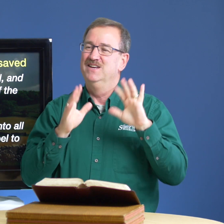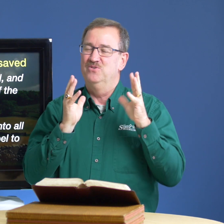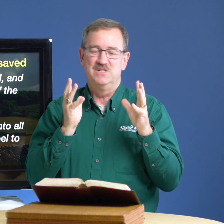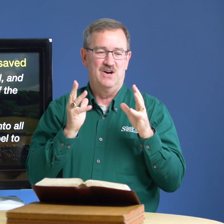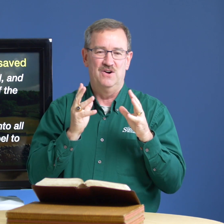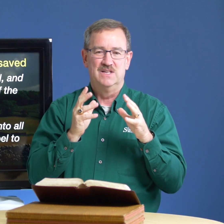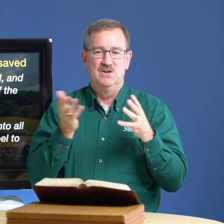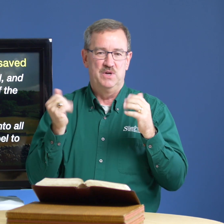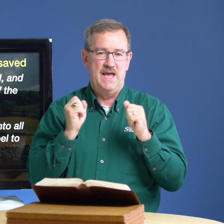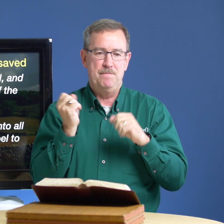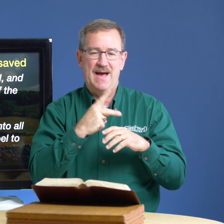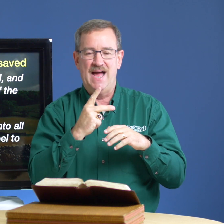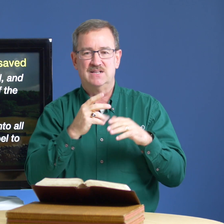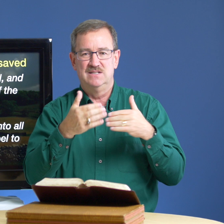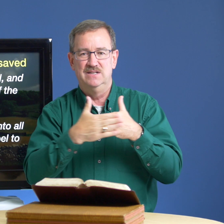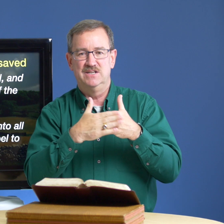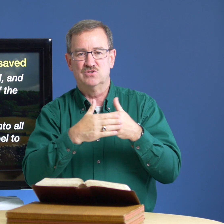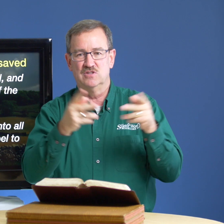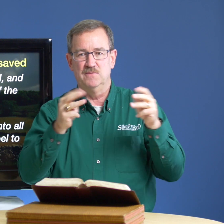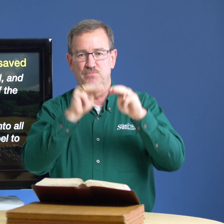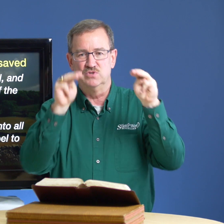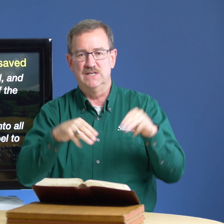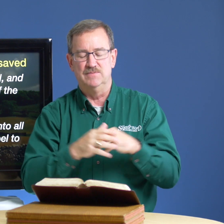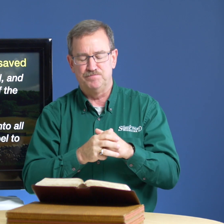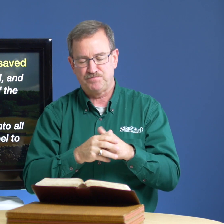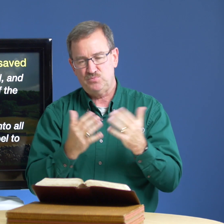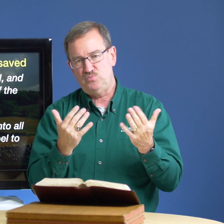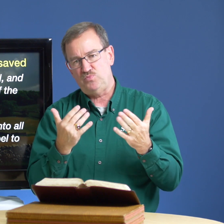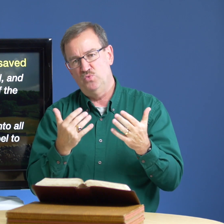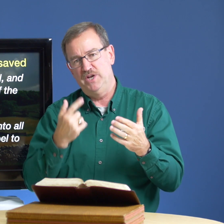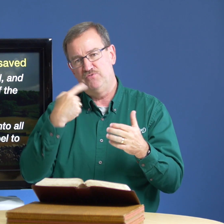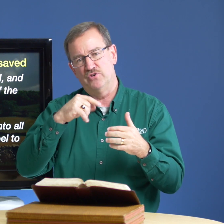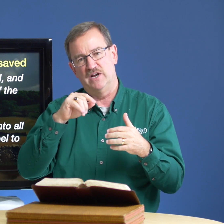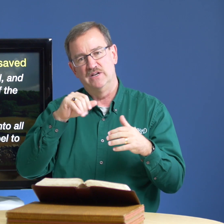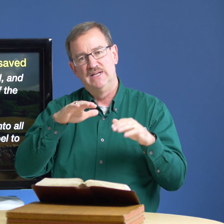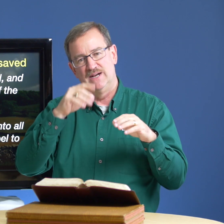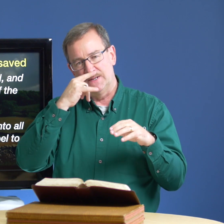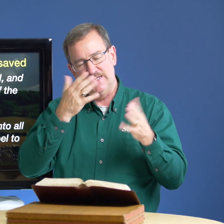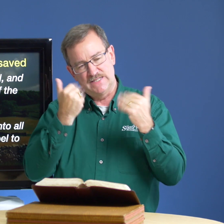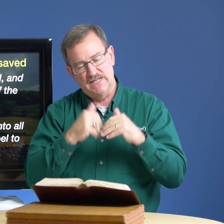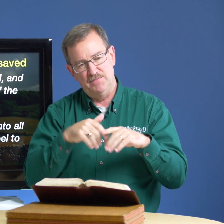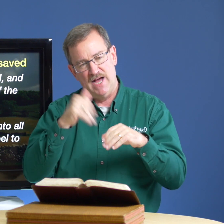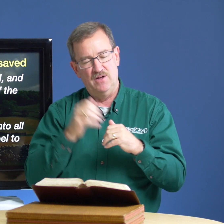we talked we came back near to the museum waiting for our our kids to come out